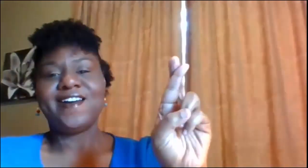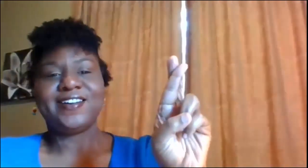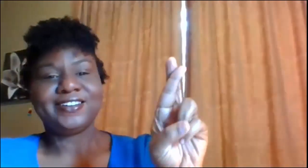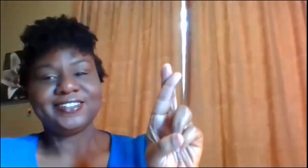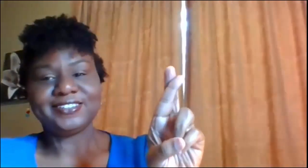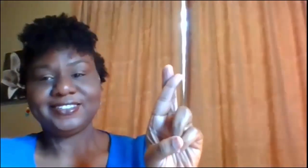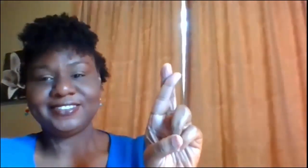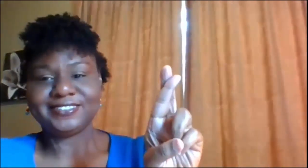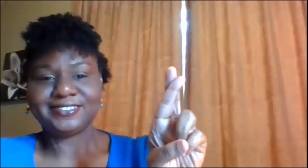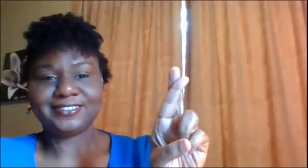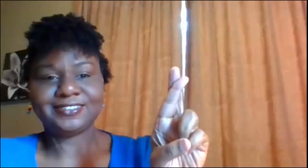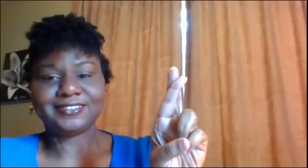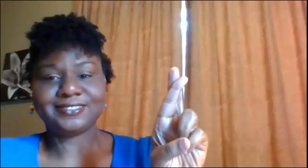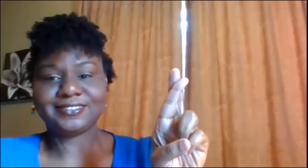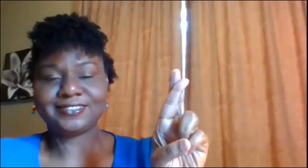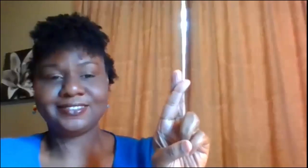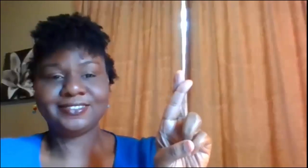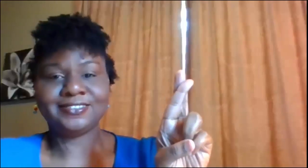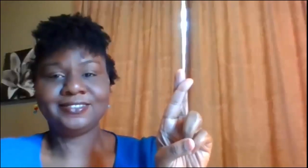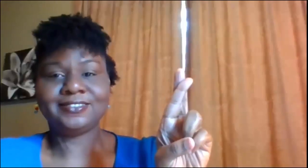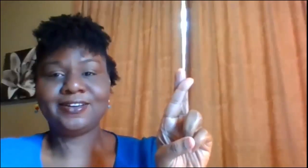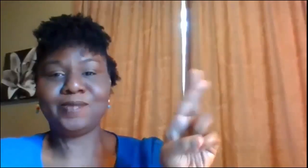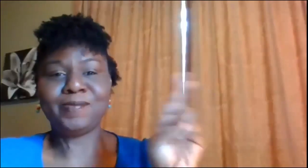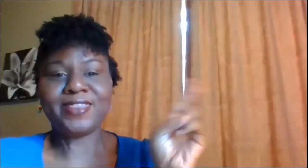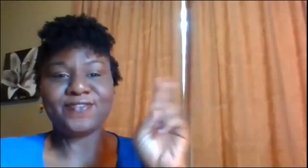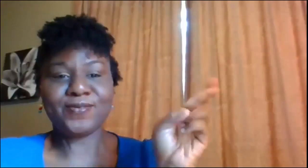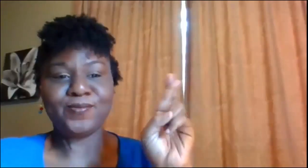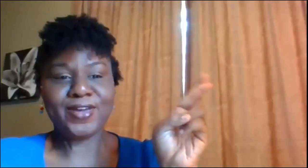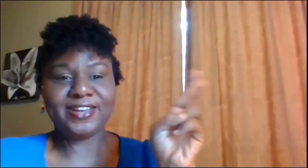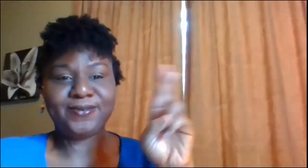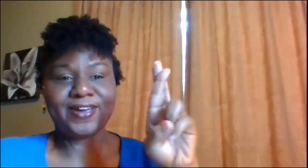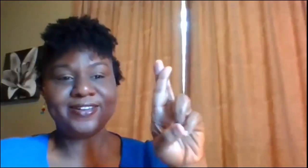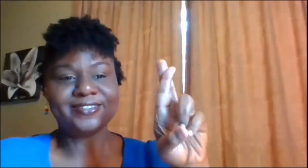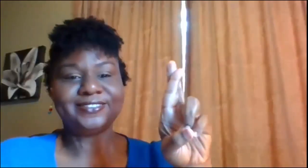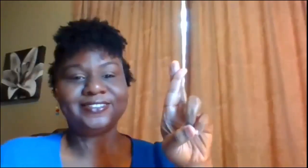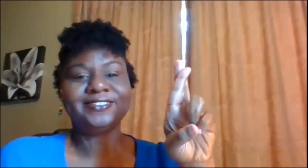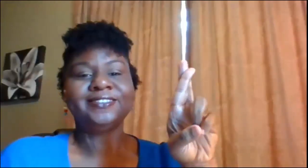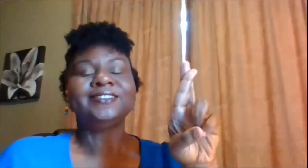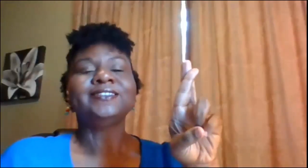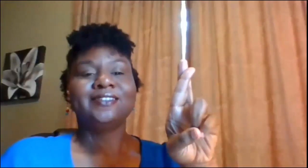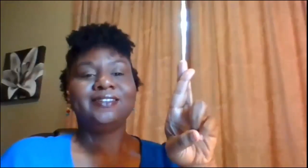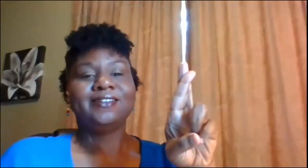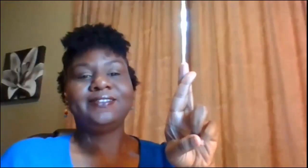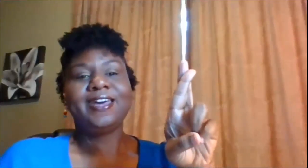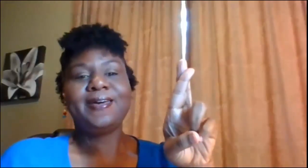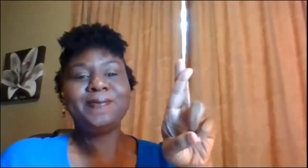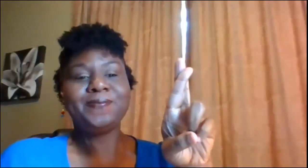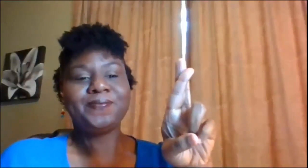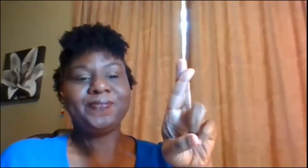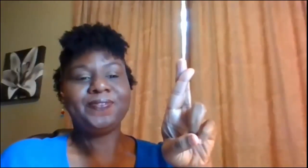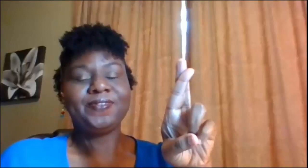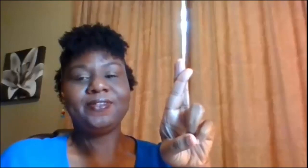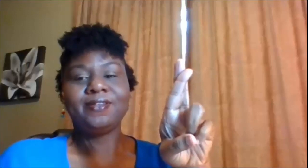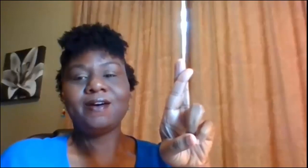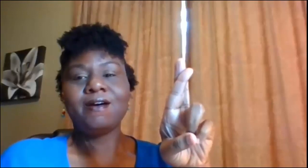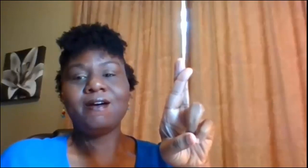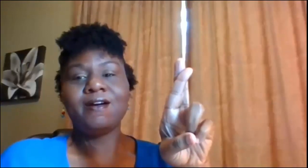you remember that from ready right okay R